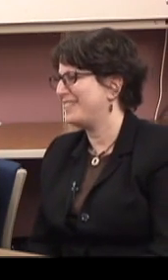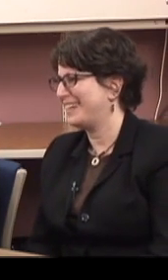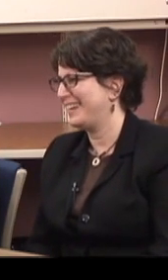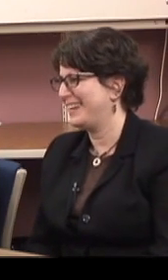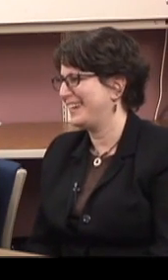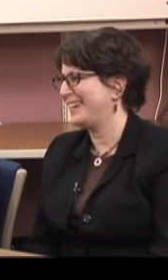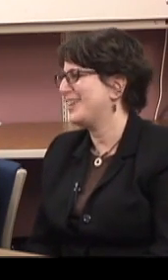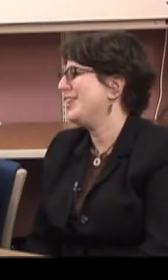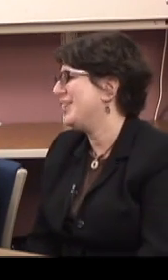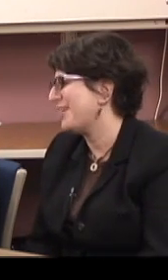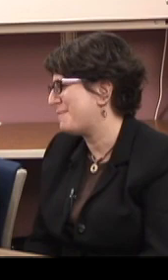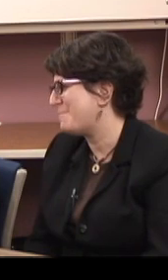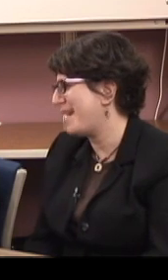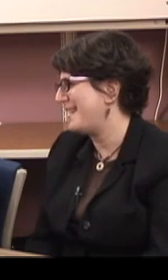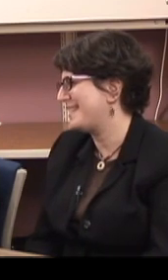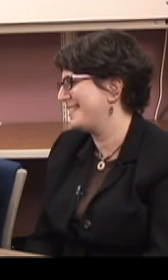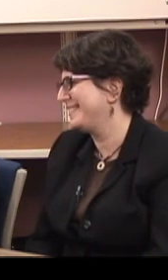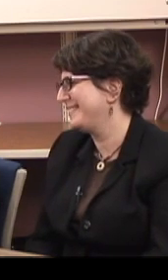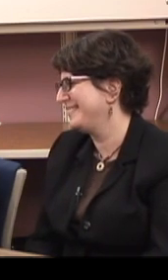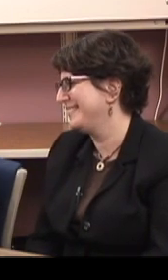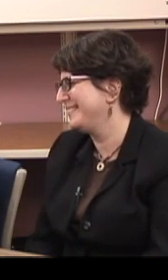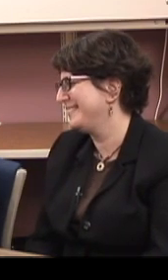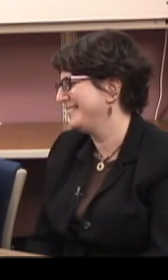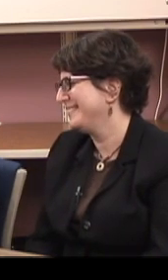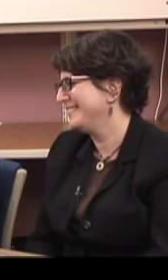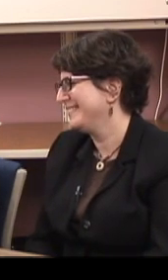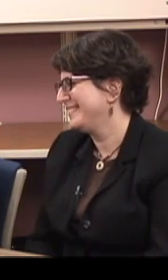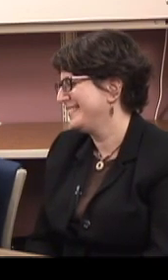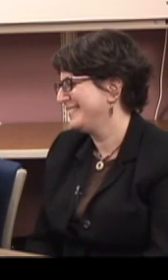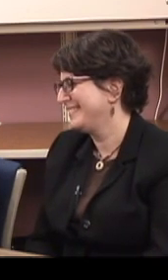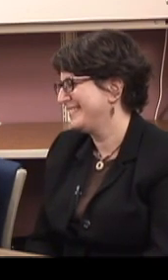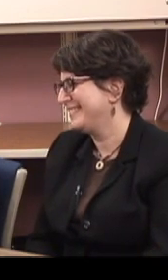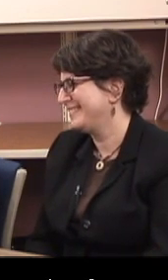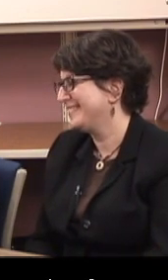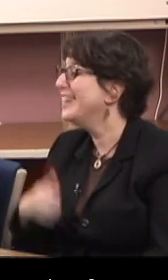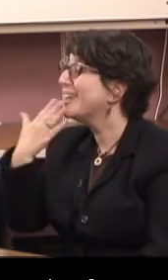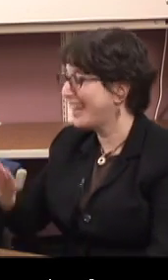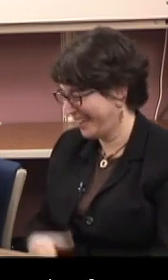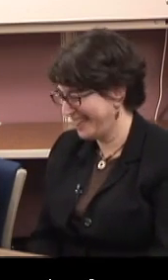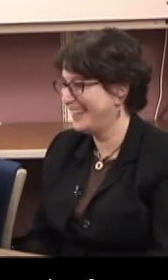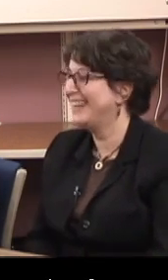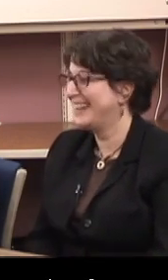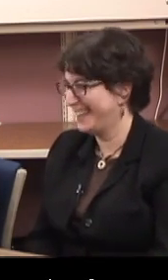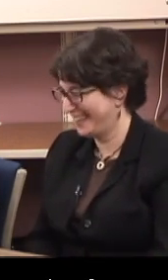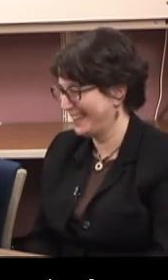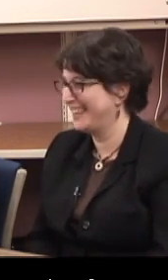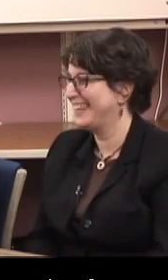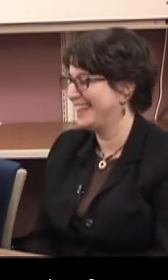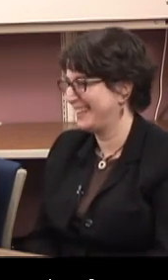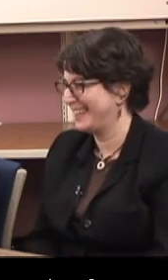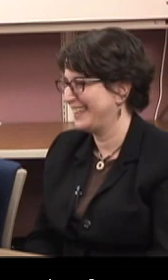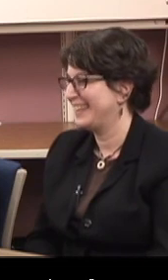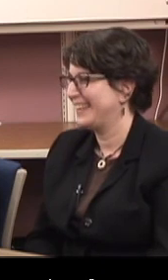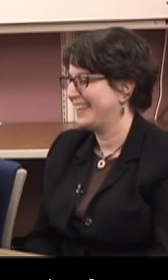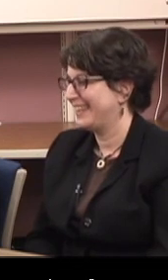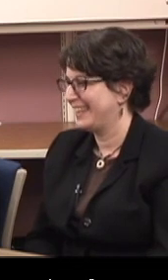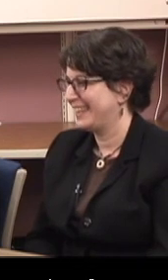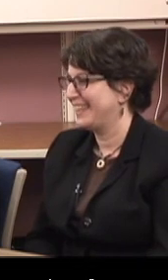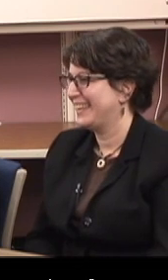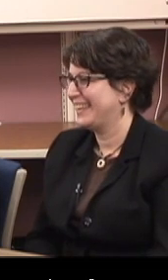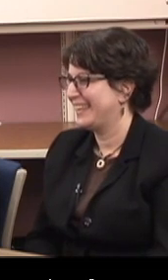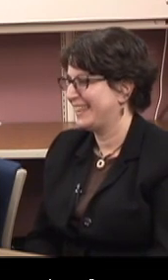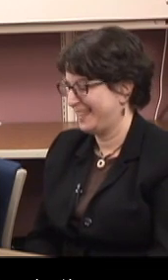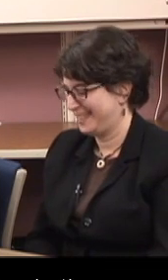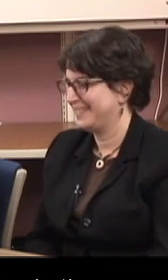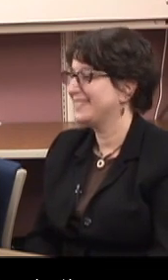I'm going to cook. I'm going to bake. Good. Good. You can do